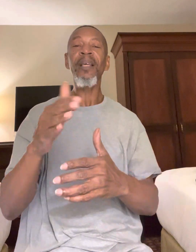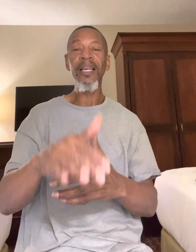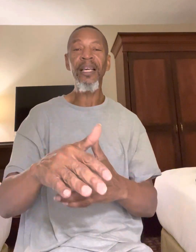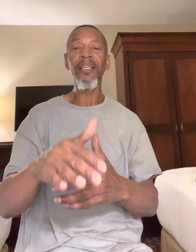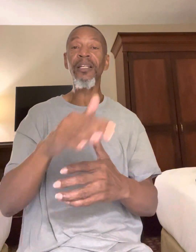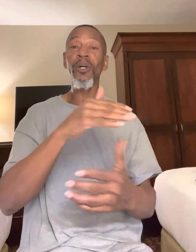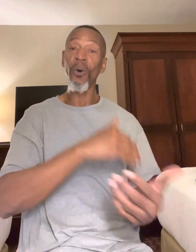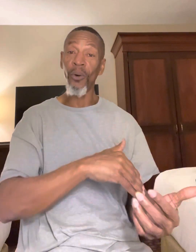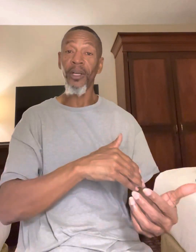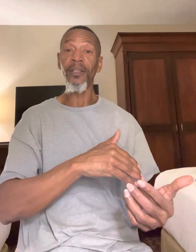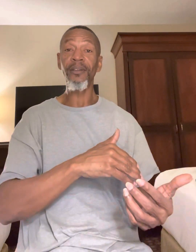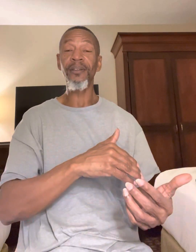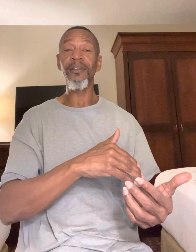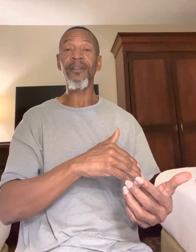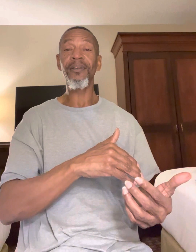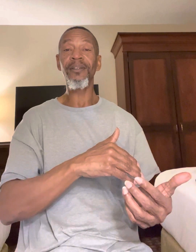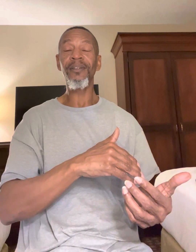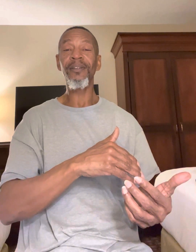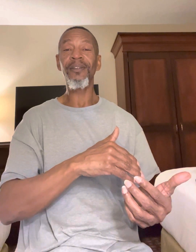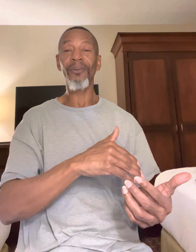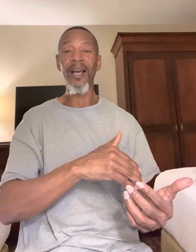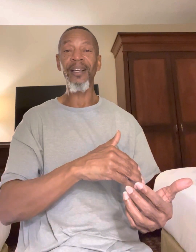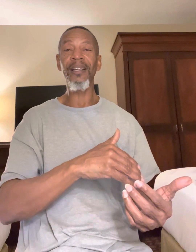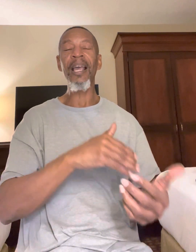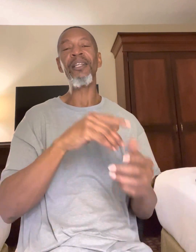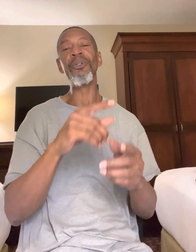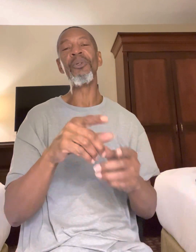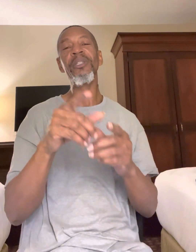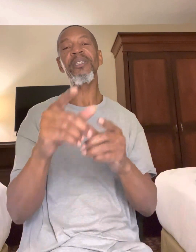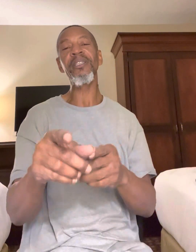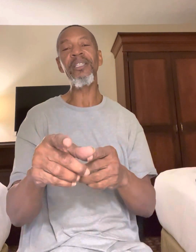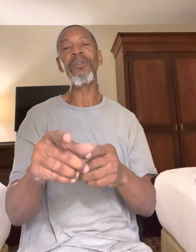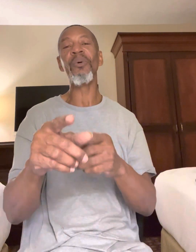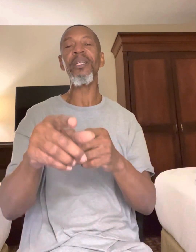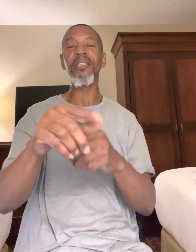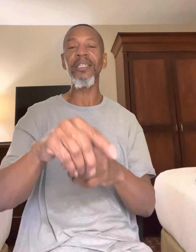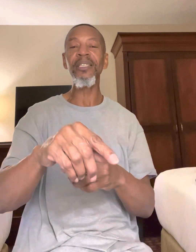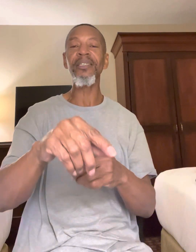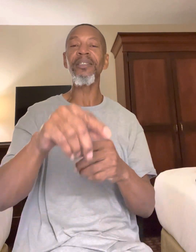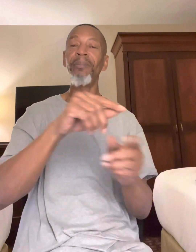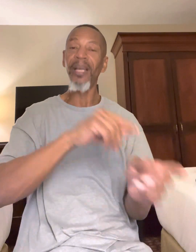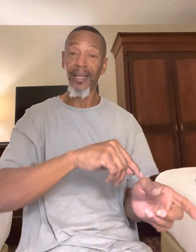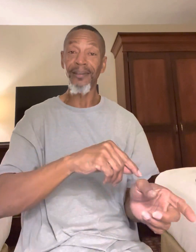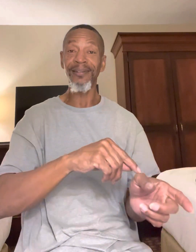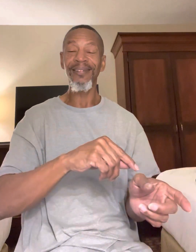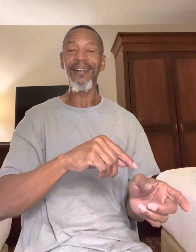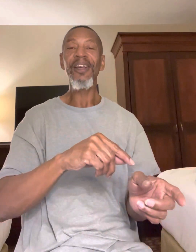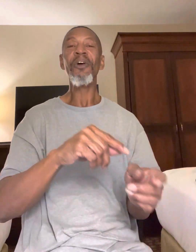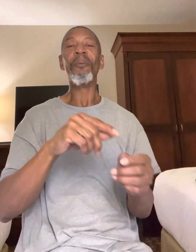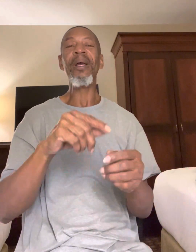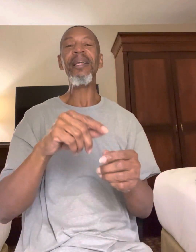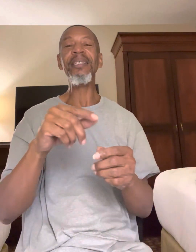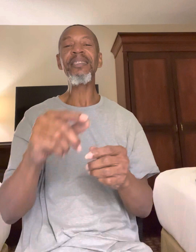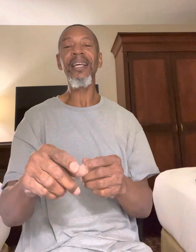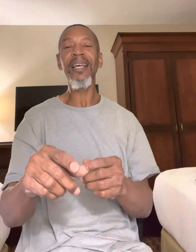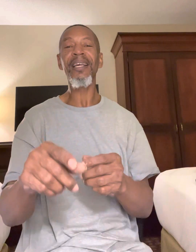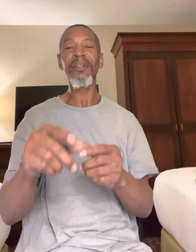in the court, right, and you will see what Jesus meant when he said the